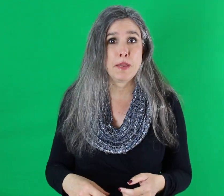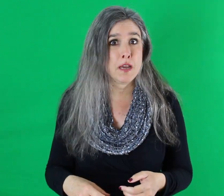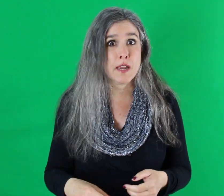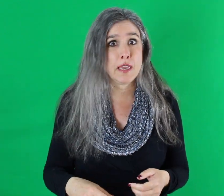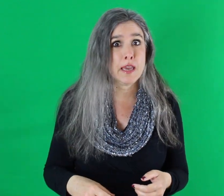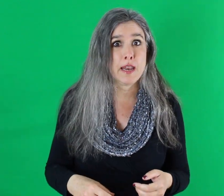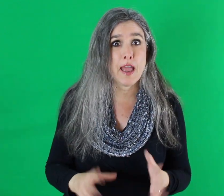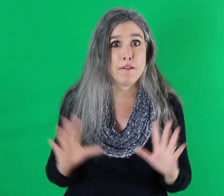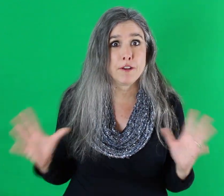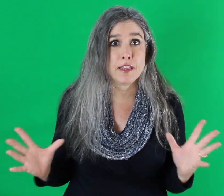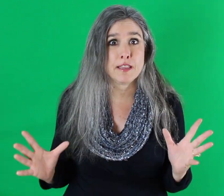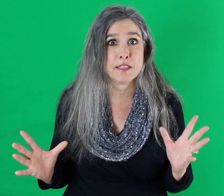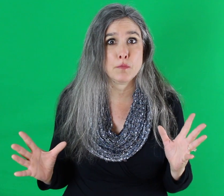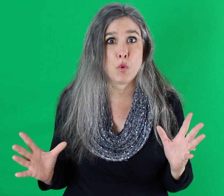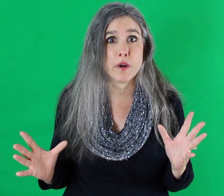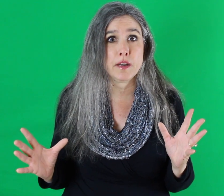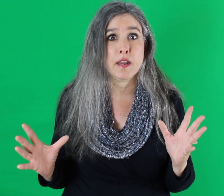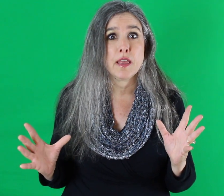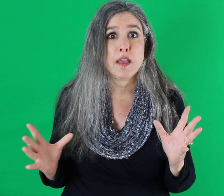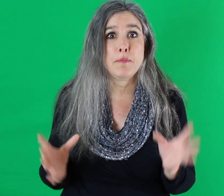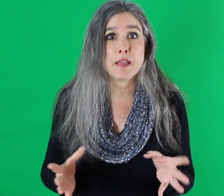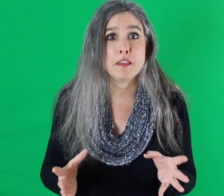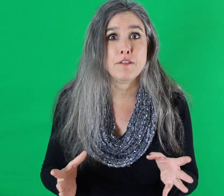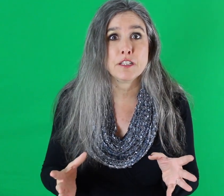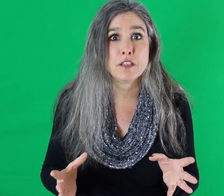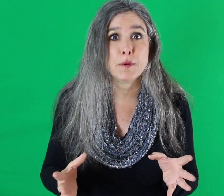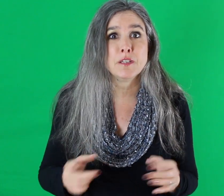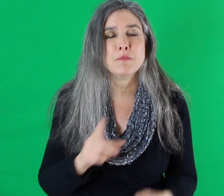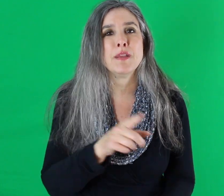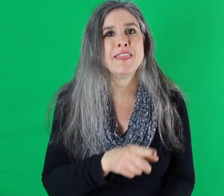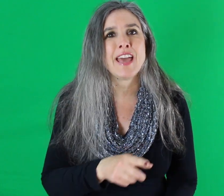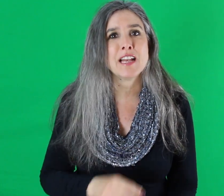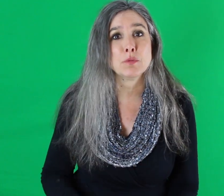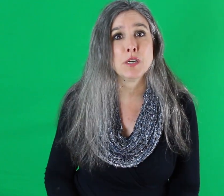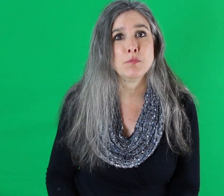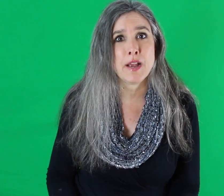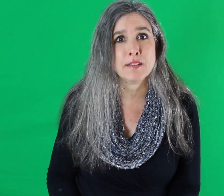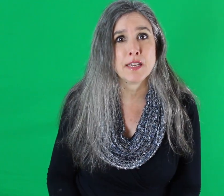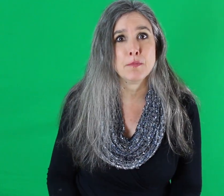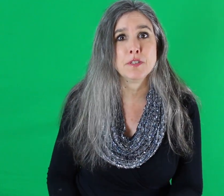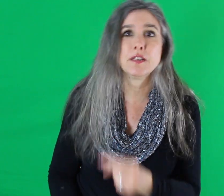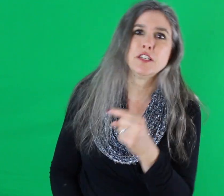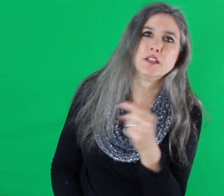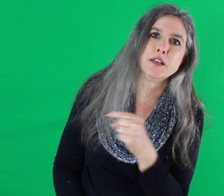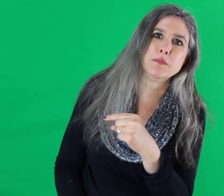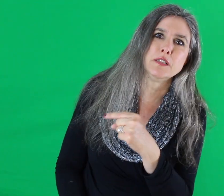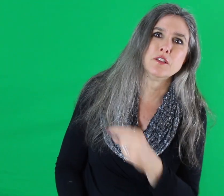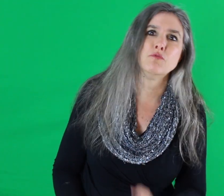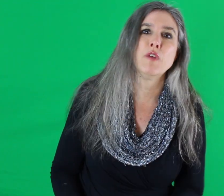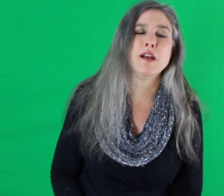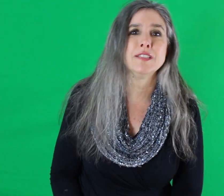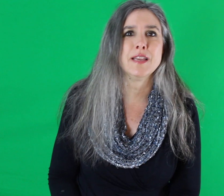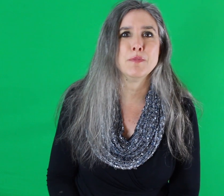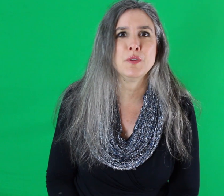may not get everything that's important about the event or the person, but that's where a roundtable discussion comes in. So roundtable